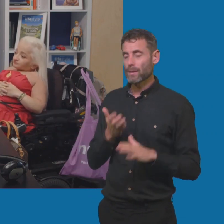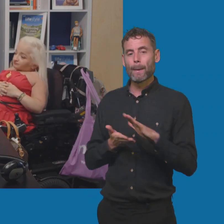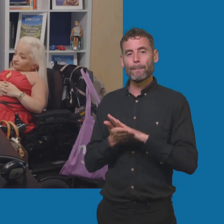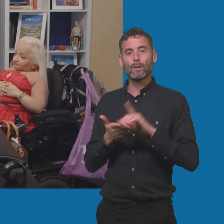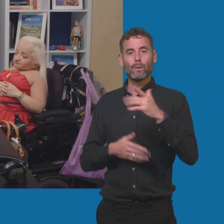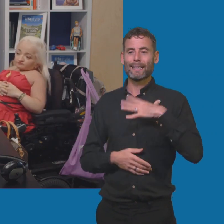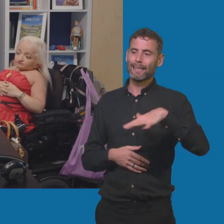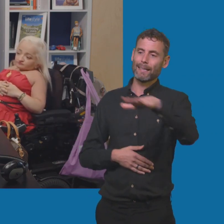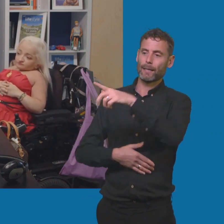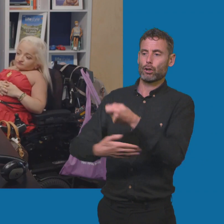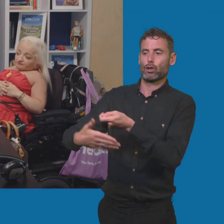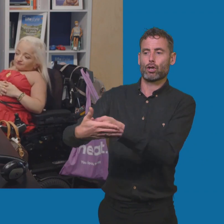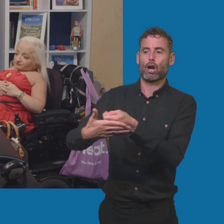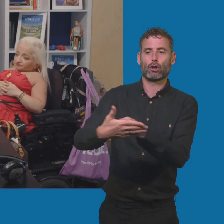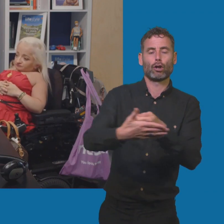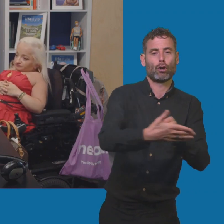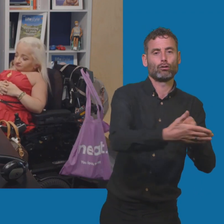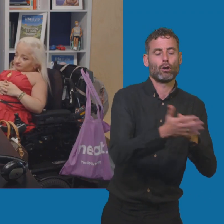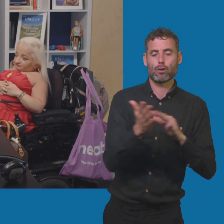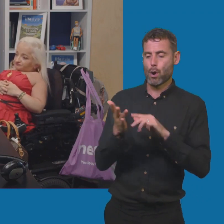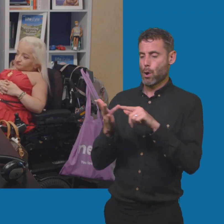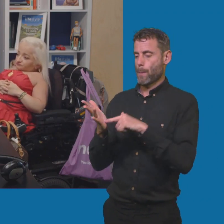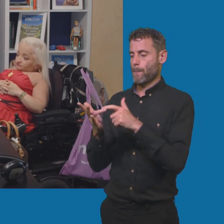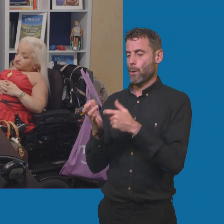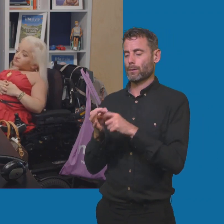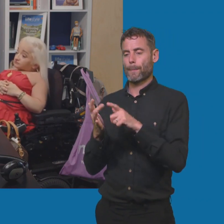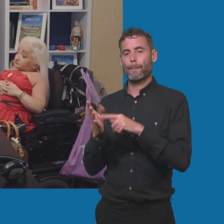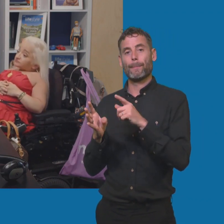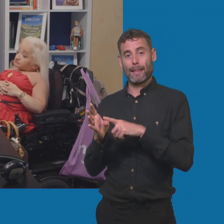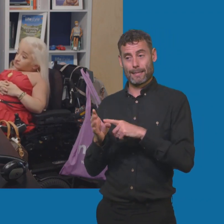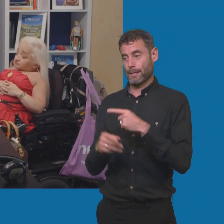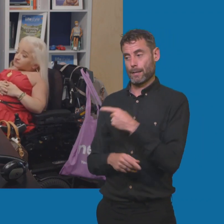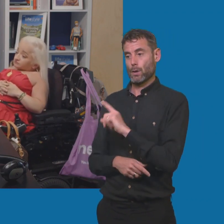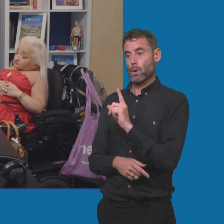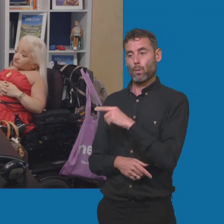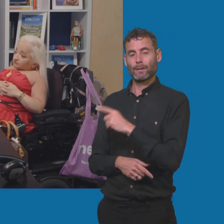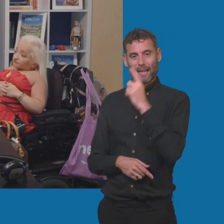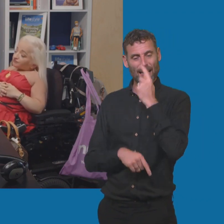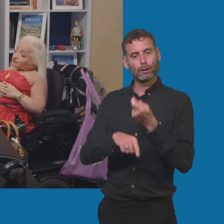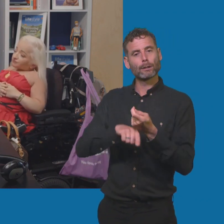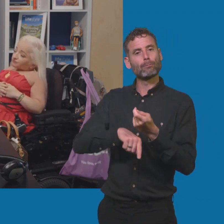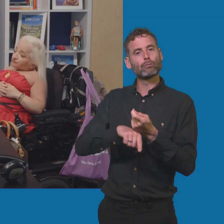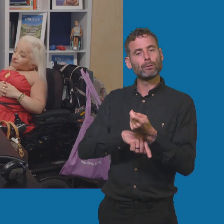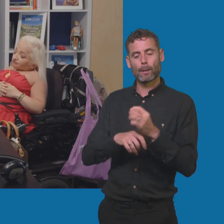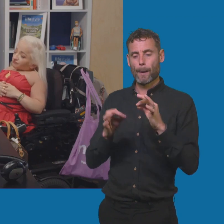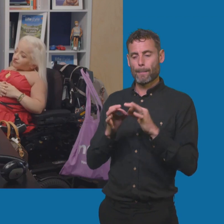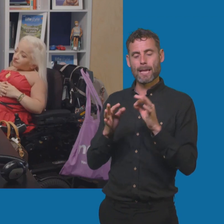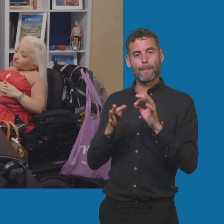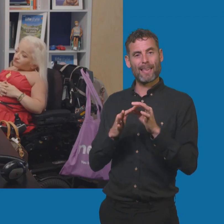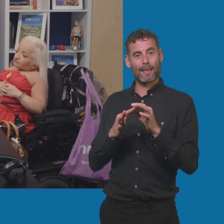Motability does offer something where you can get a subscription to the BP Pulse network. So for people who can't charge at home, instead you can